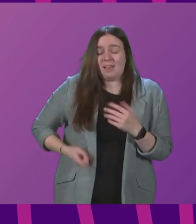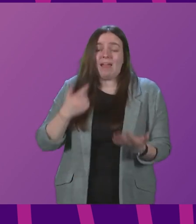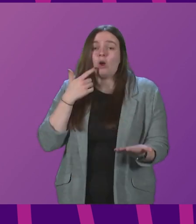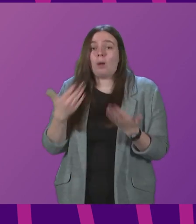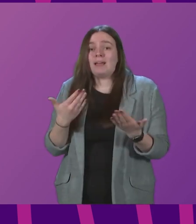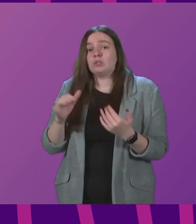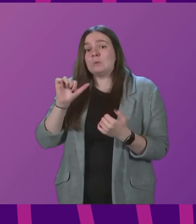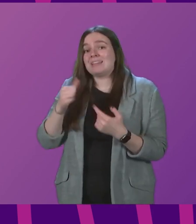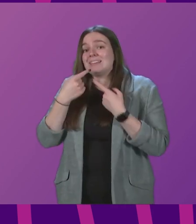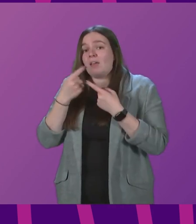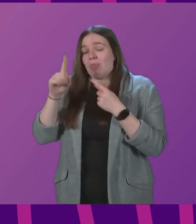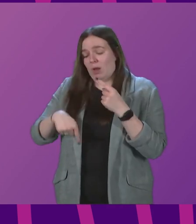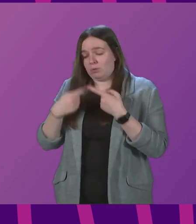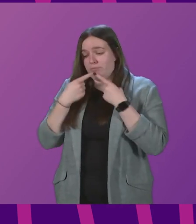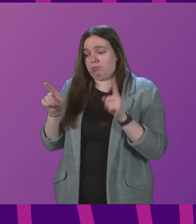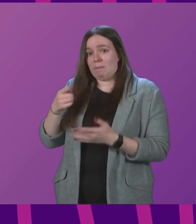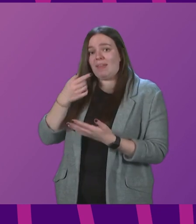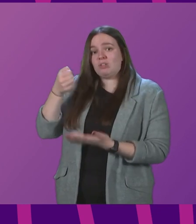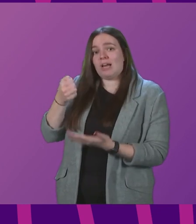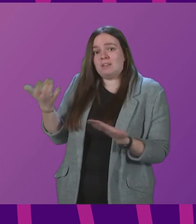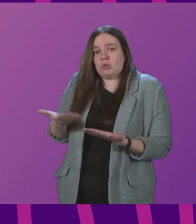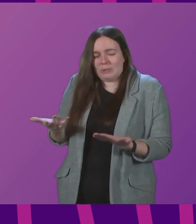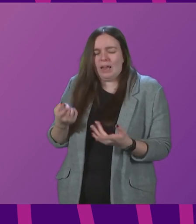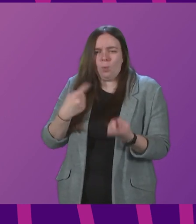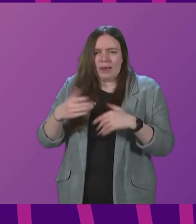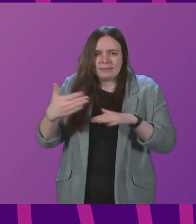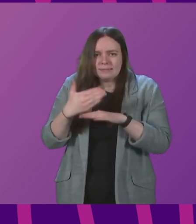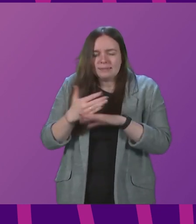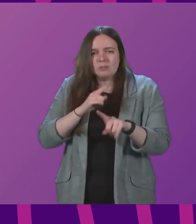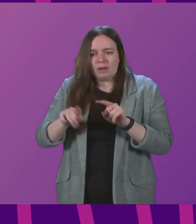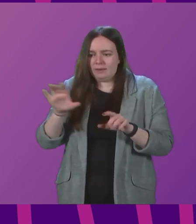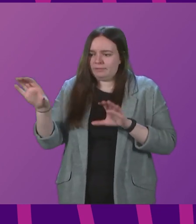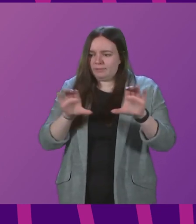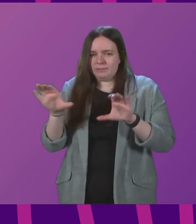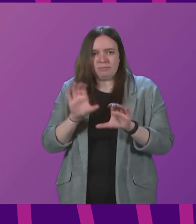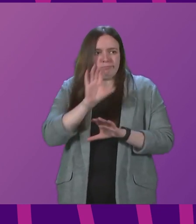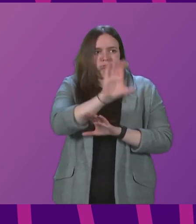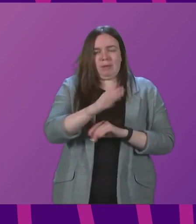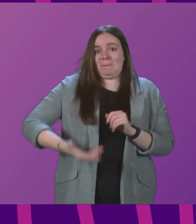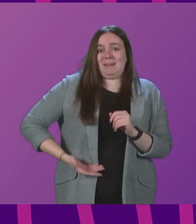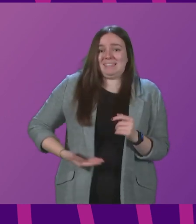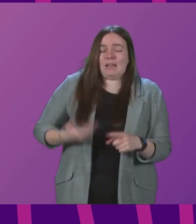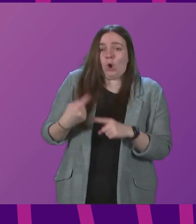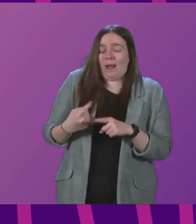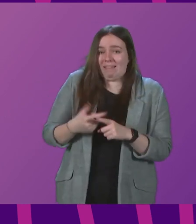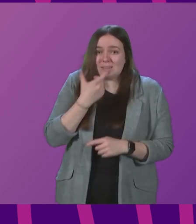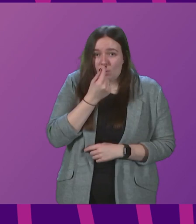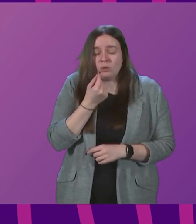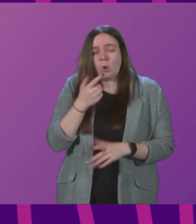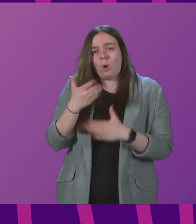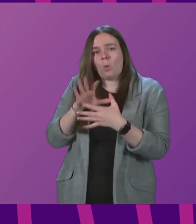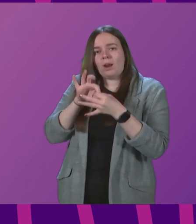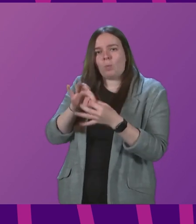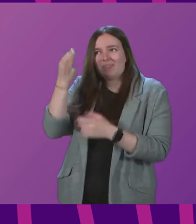up to £6,000 announced by the Chancellor today. We are working to get those grants to businesses just as quickly as possible. we're working with